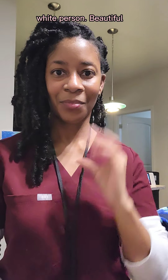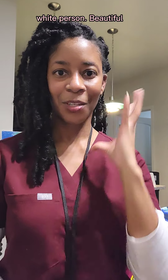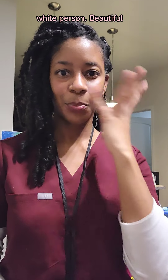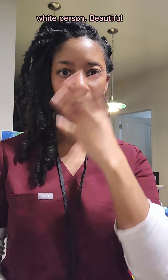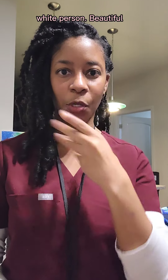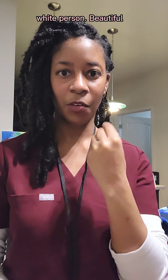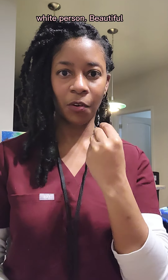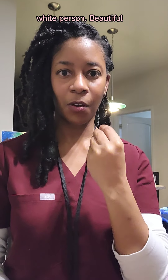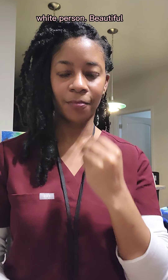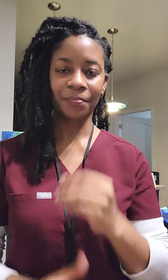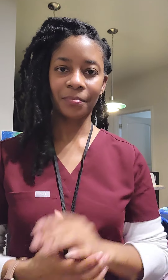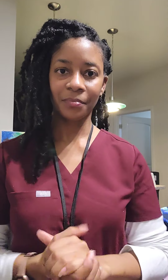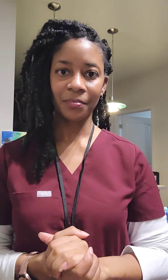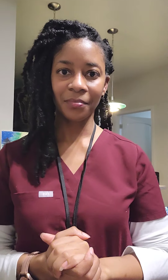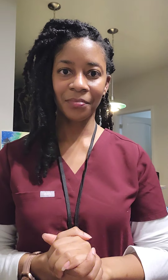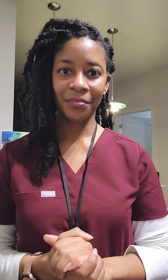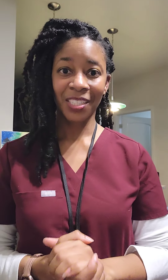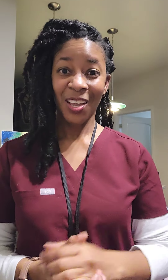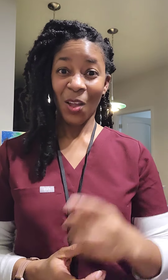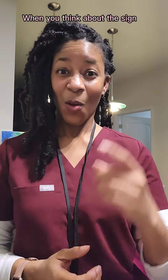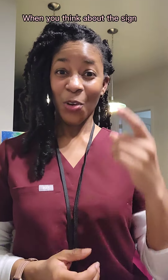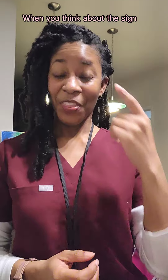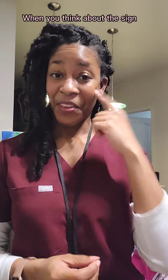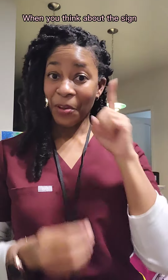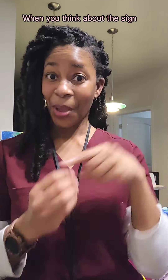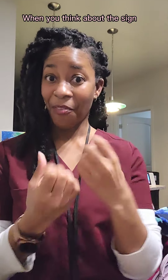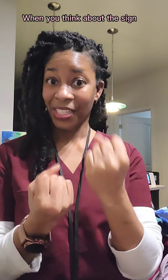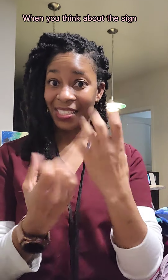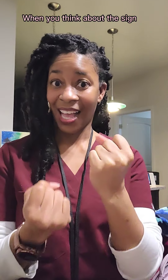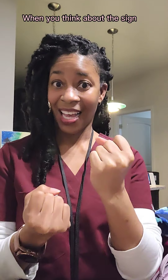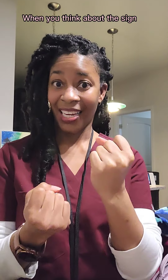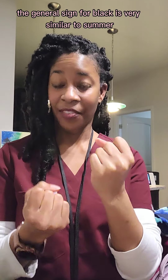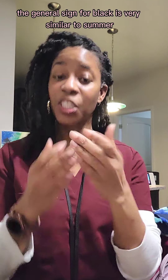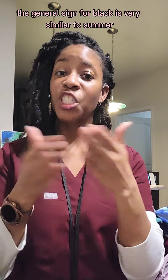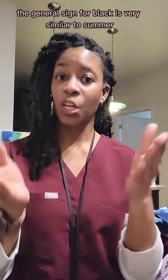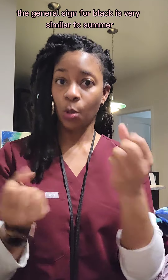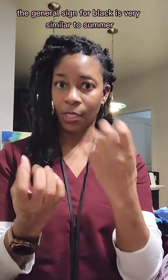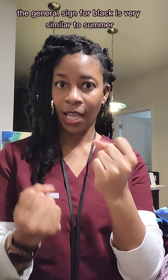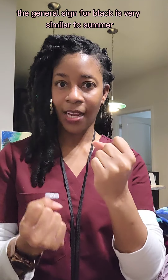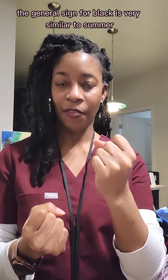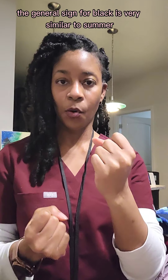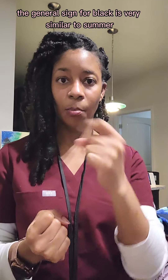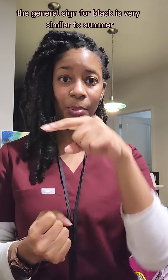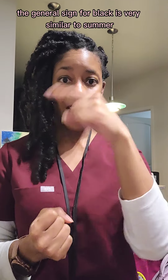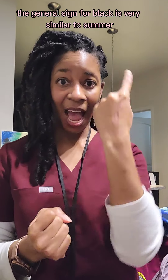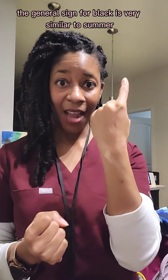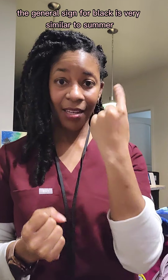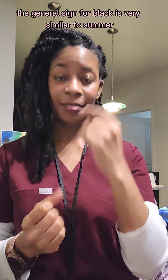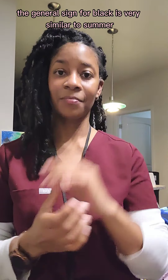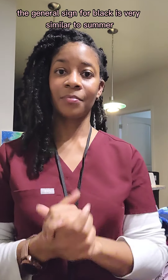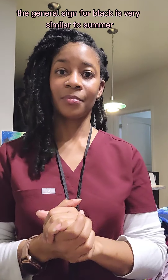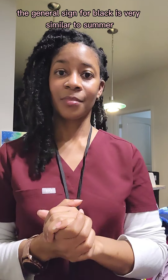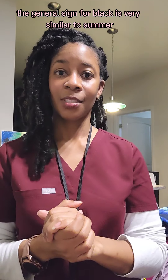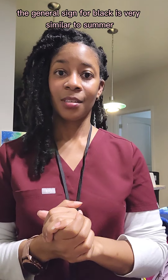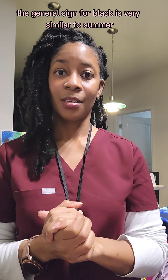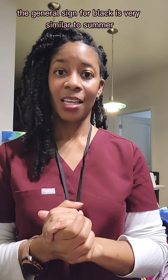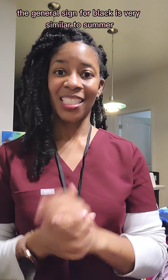beautiful. When you think about the sign, the general sign for black is